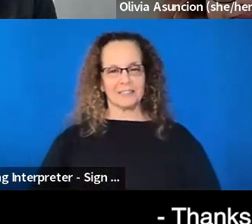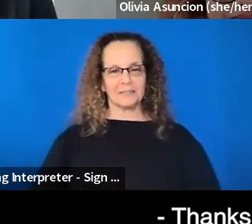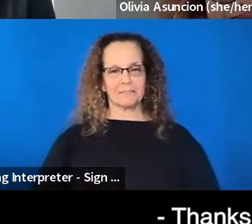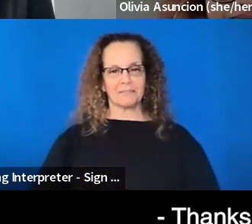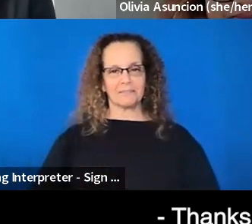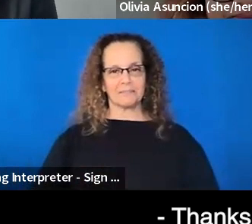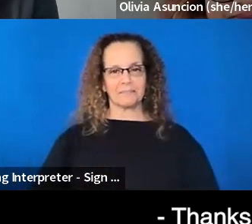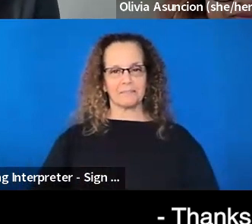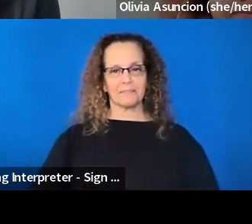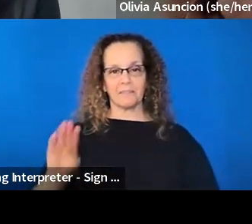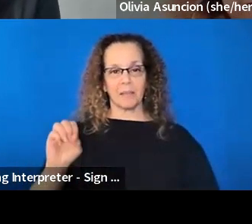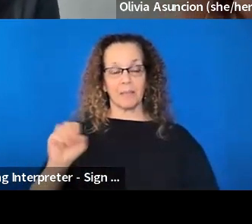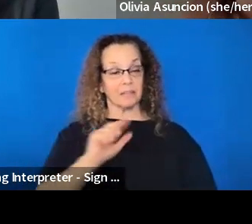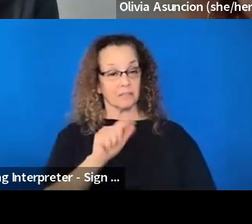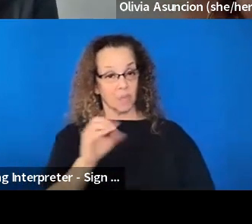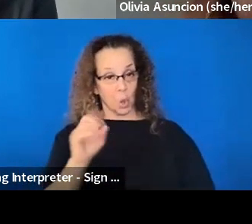Thanks, Skye. Olivia?